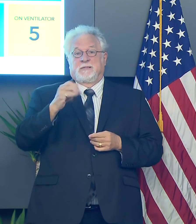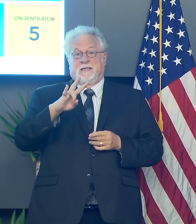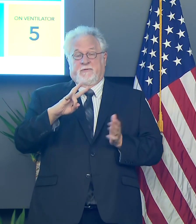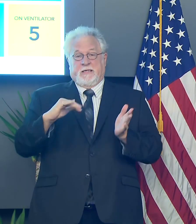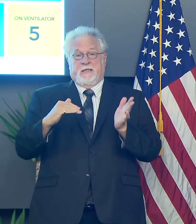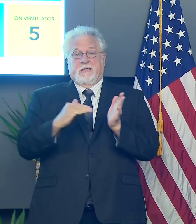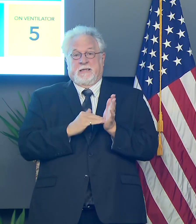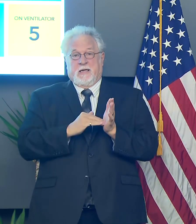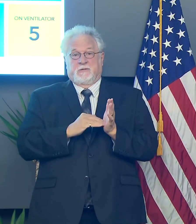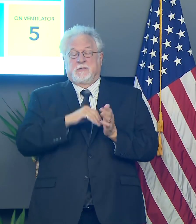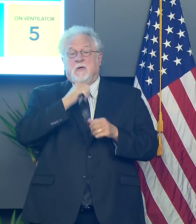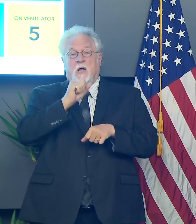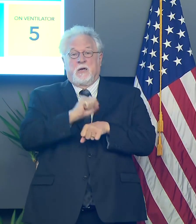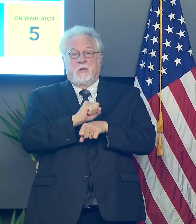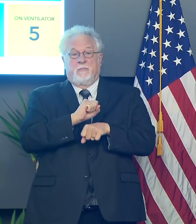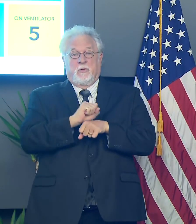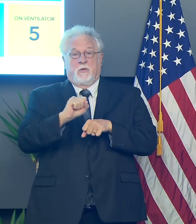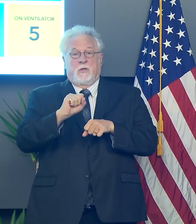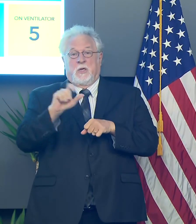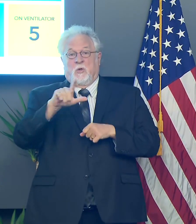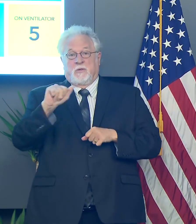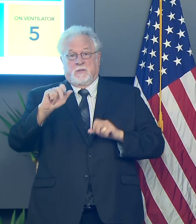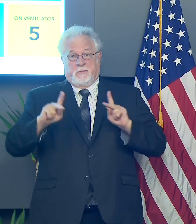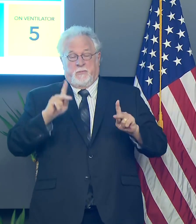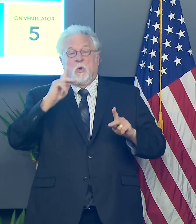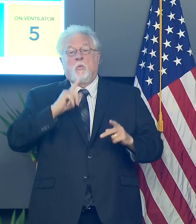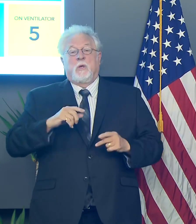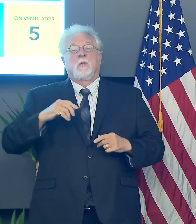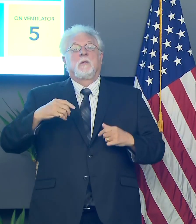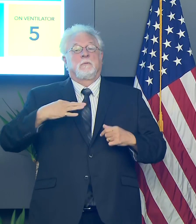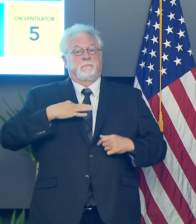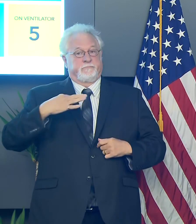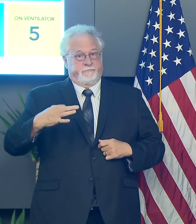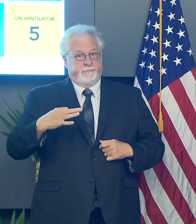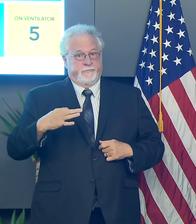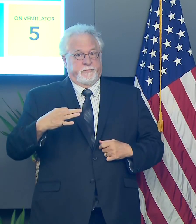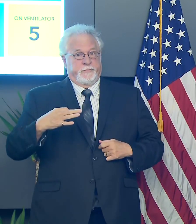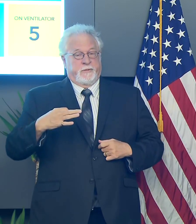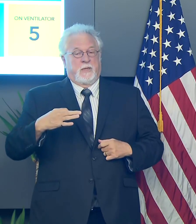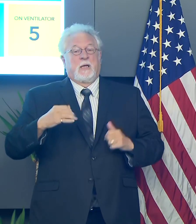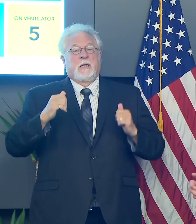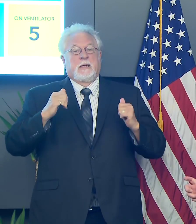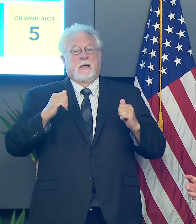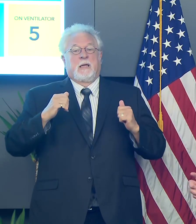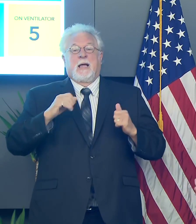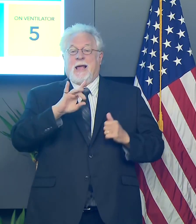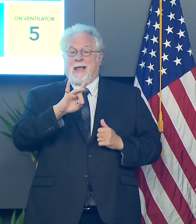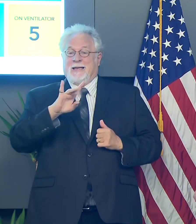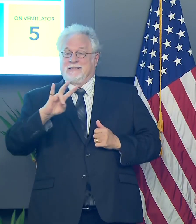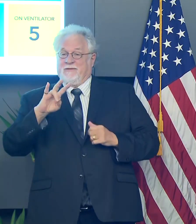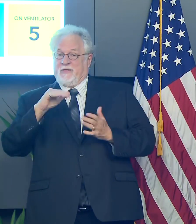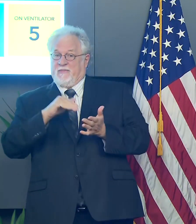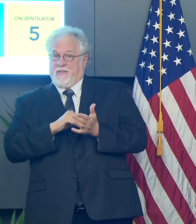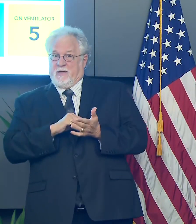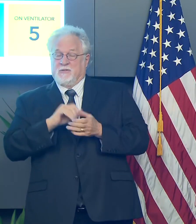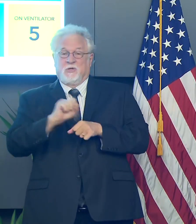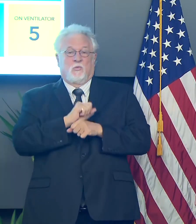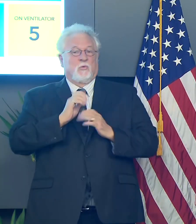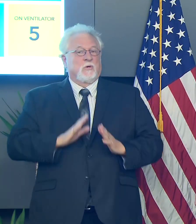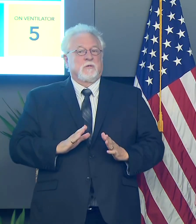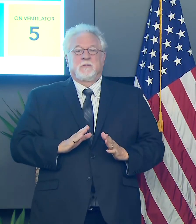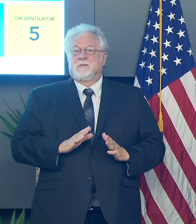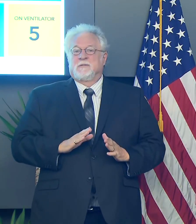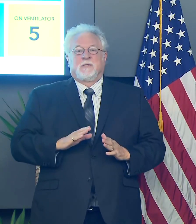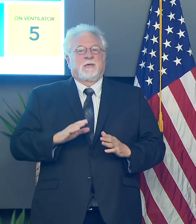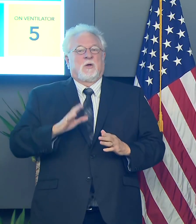,000 unemployed Louisianans will be eligible. Uh, unfortunately, there are about 87,000 workers who are